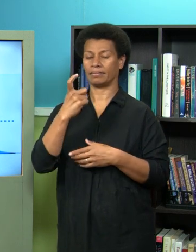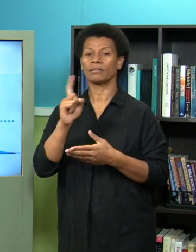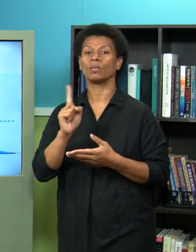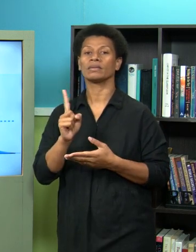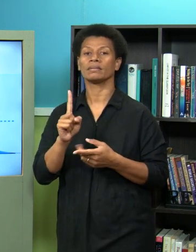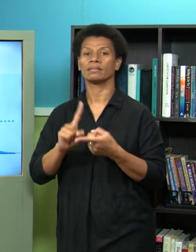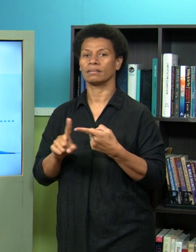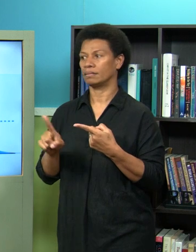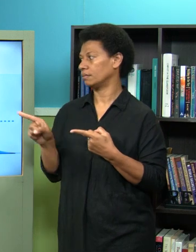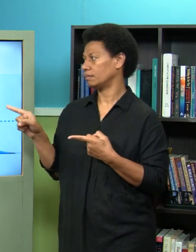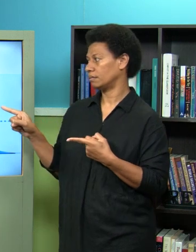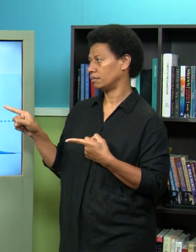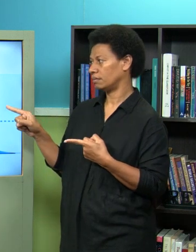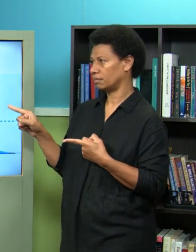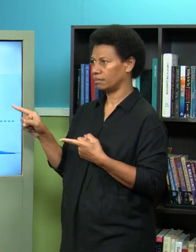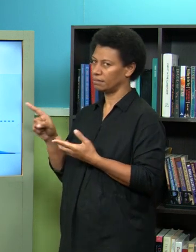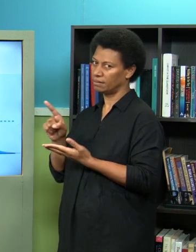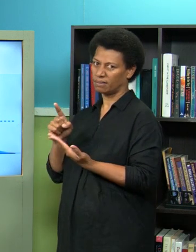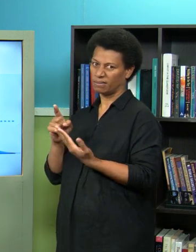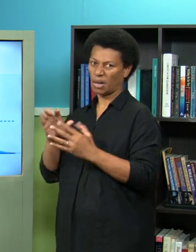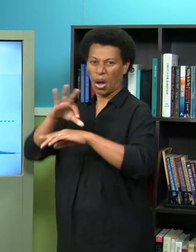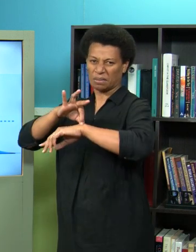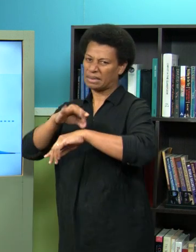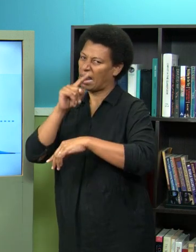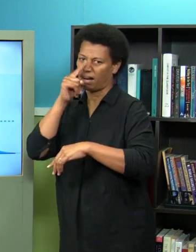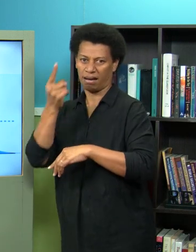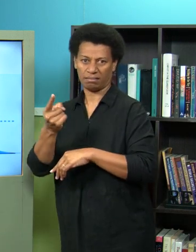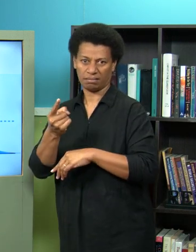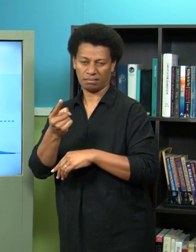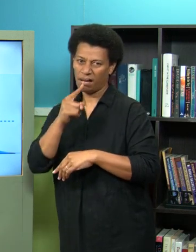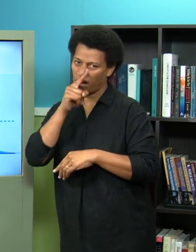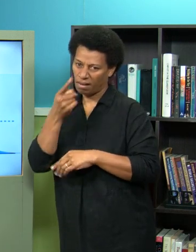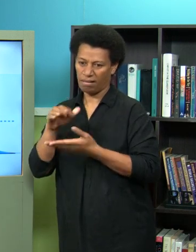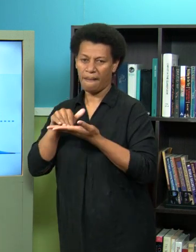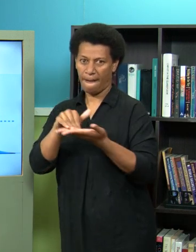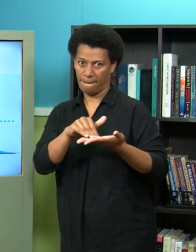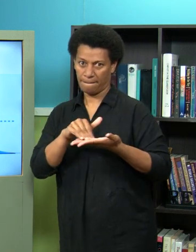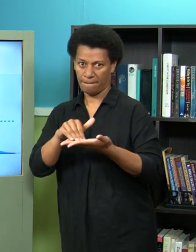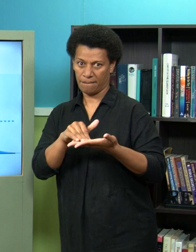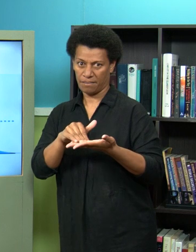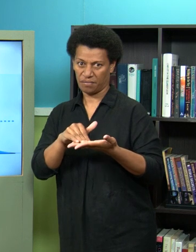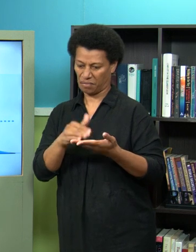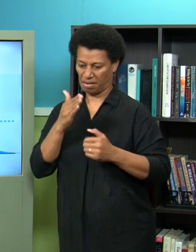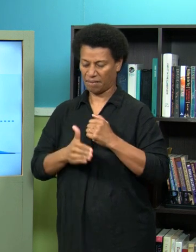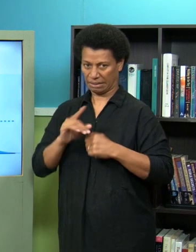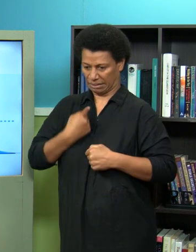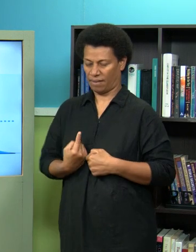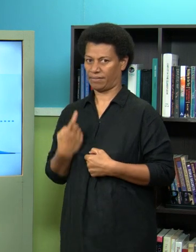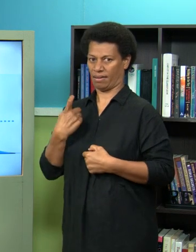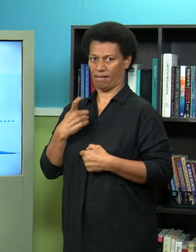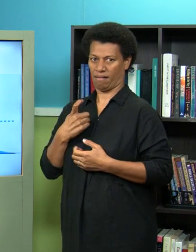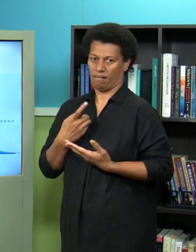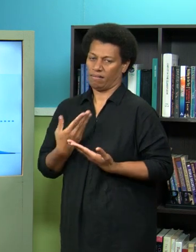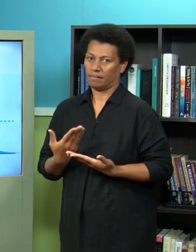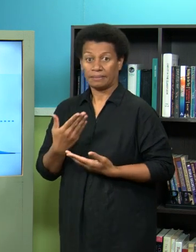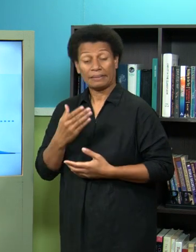quickly our healthcare system will not be able to cater for the number of people who are being infected and um it's sad